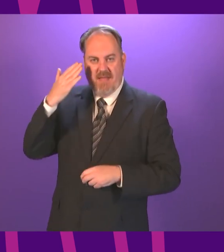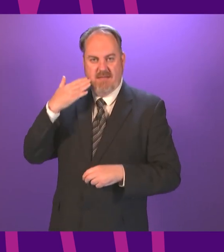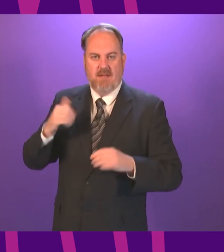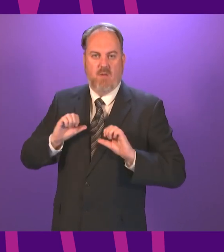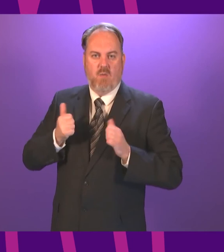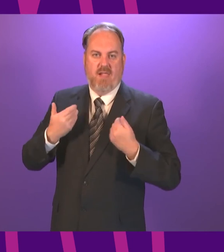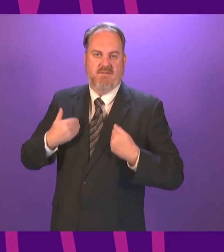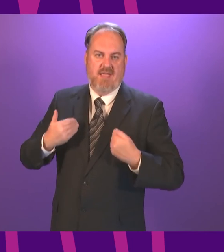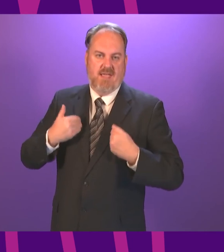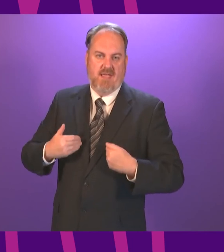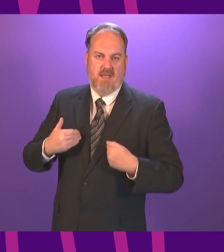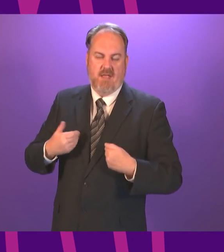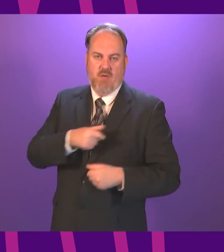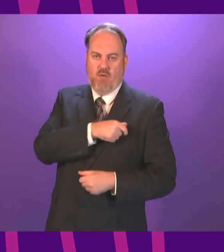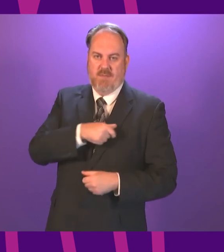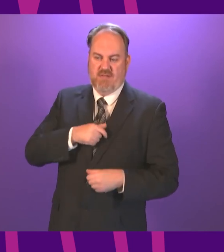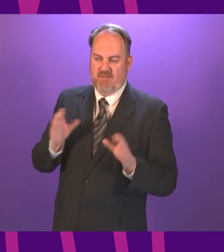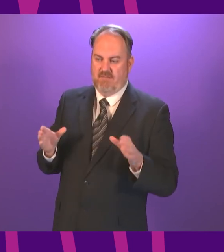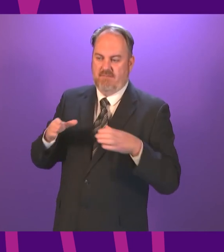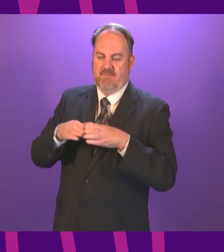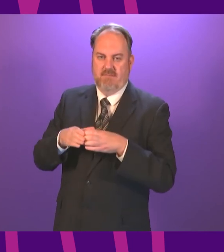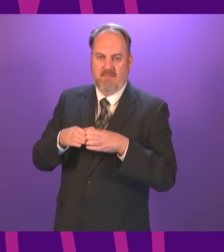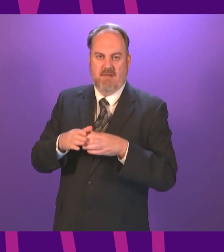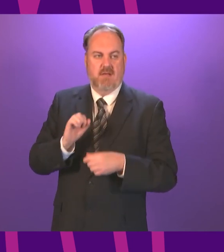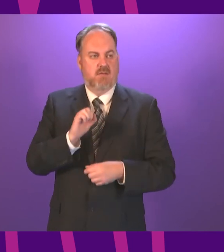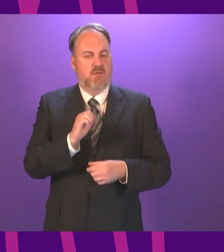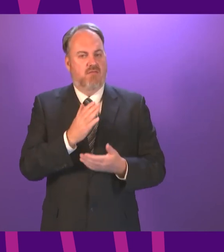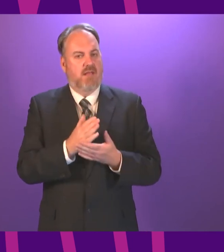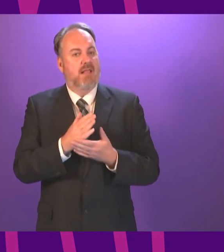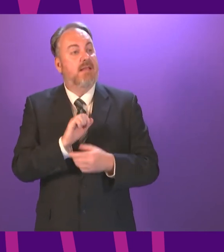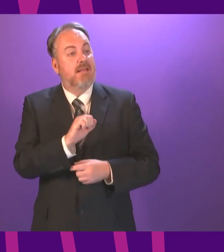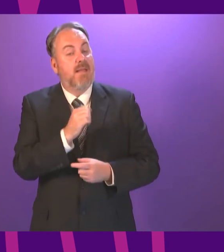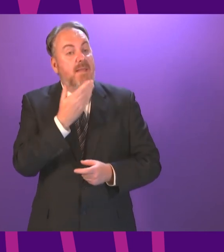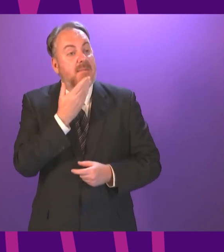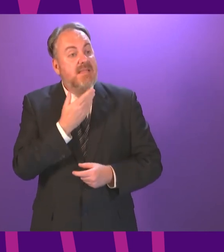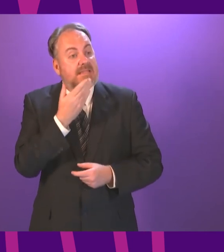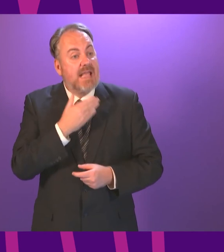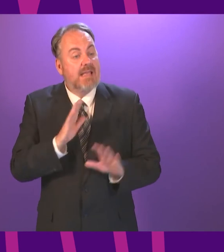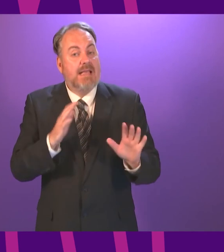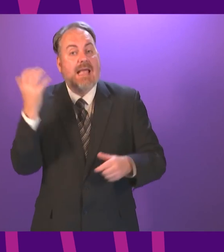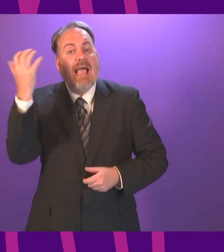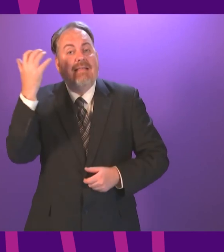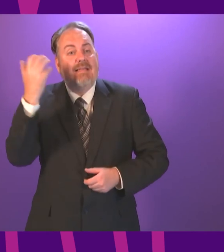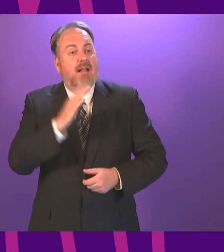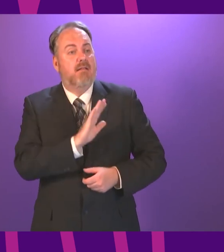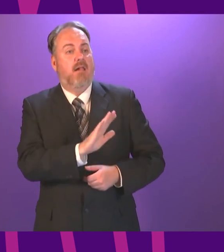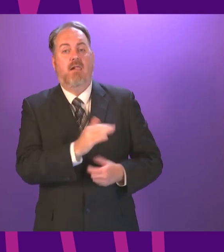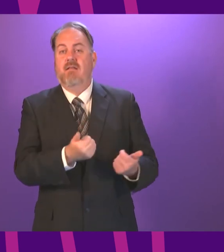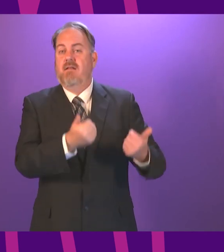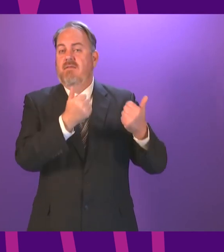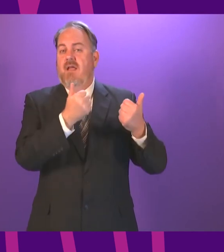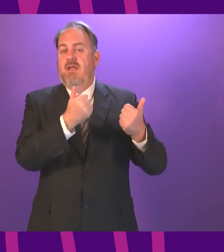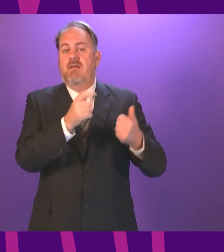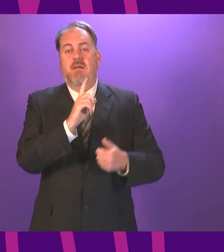Commission. Accuracy matters in this Parliament. I'm sure that the mistake was inadvertent. So on the basis that the Mental Welfare